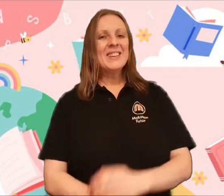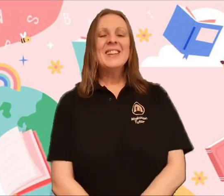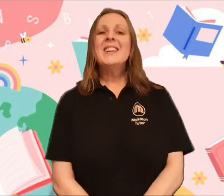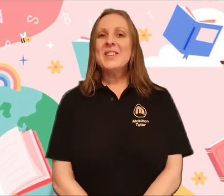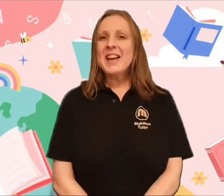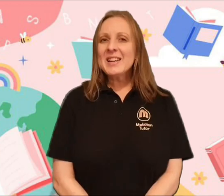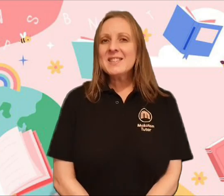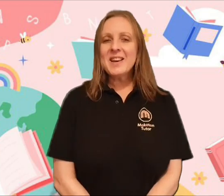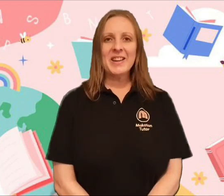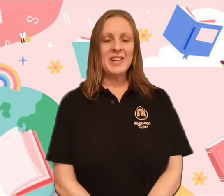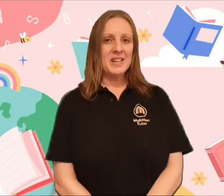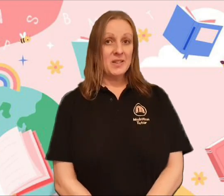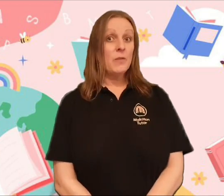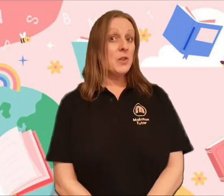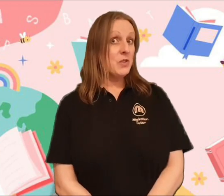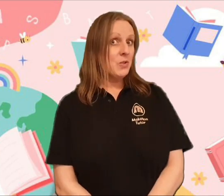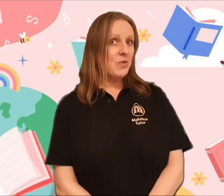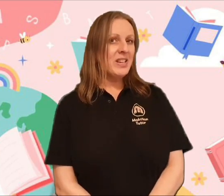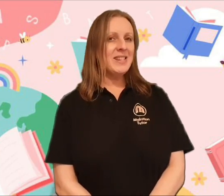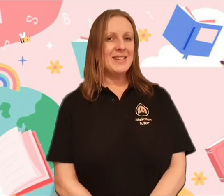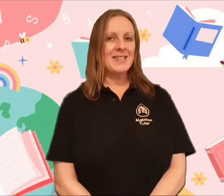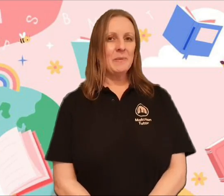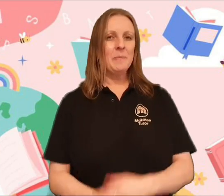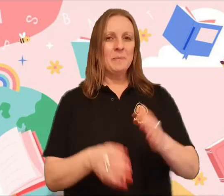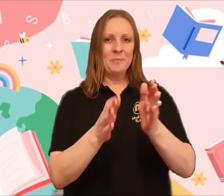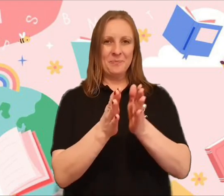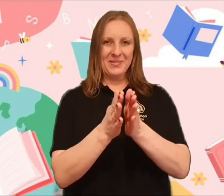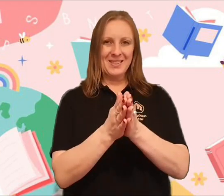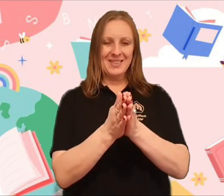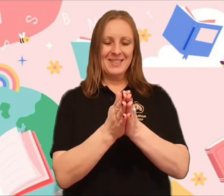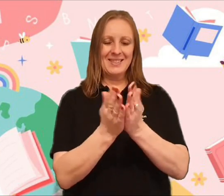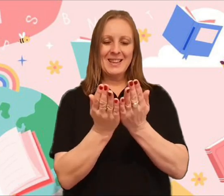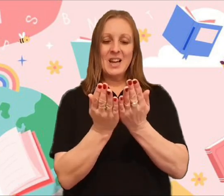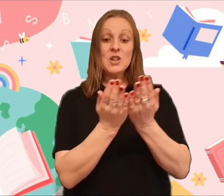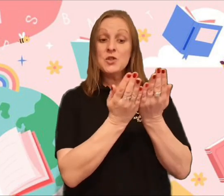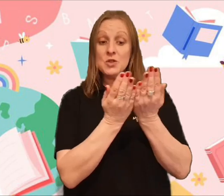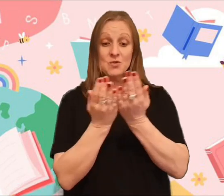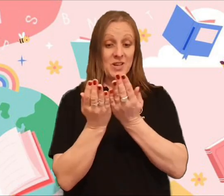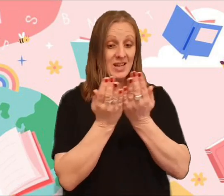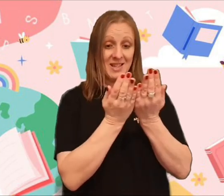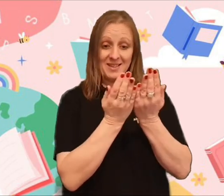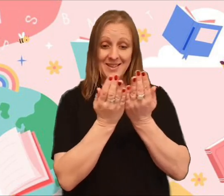The next sign is for to read, to read,